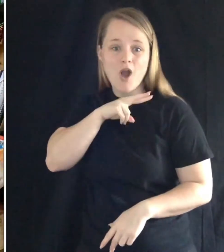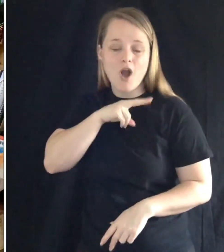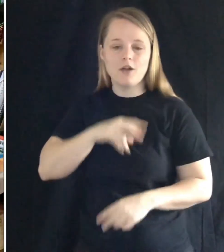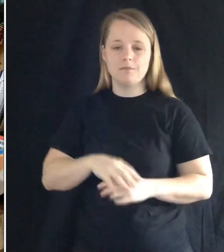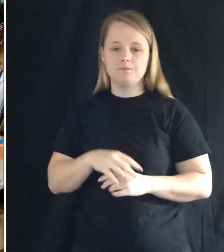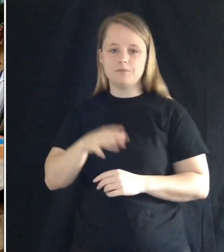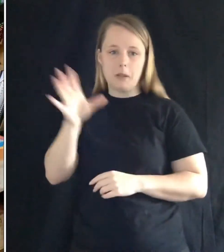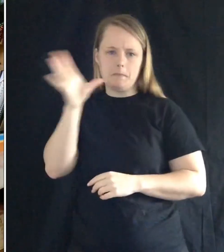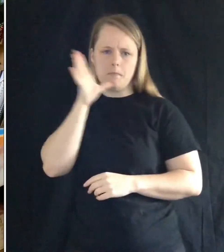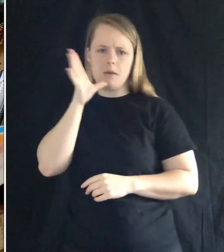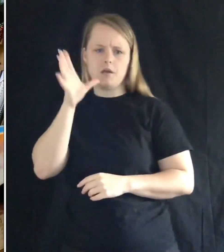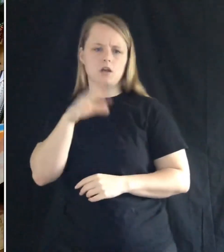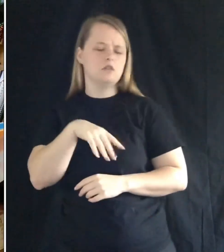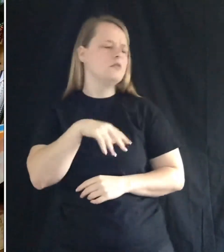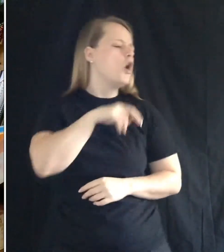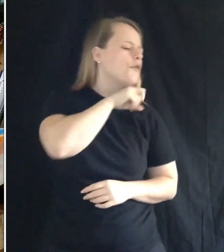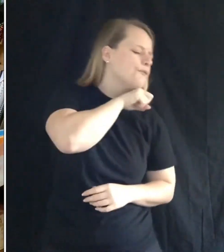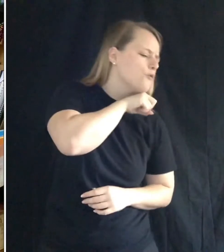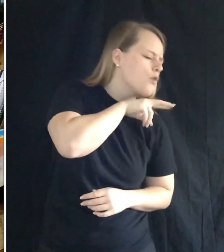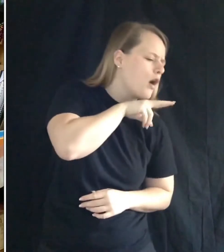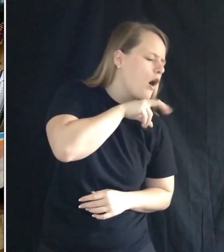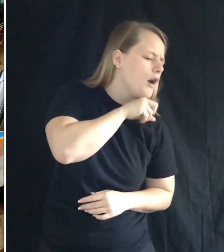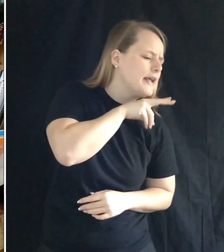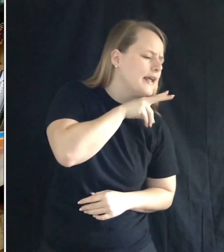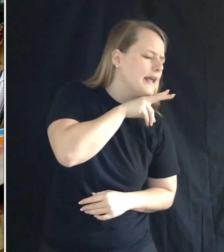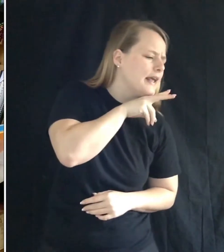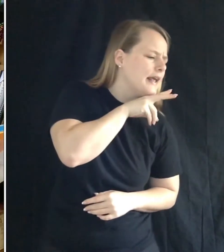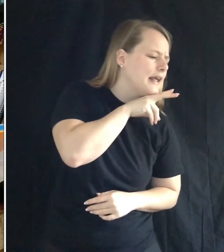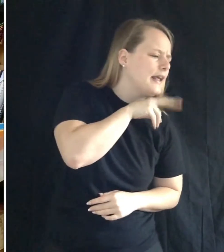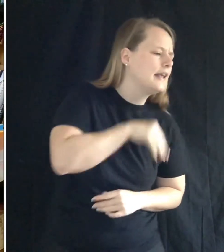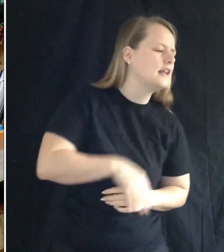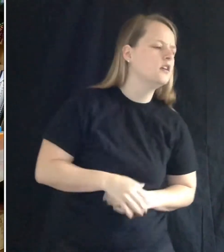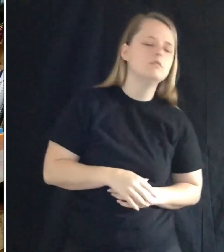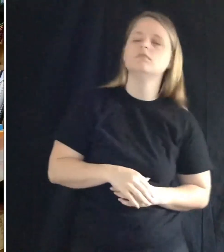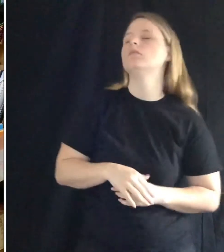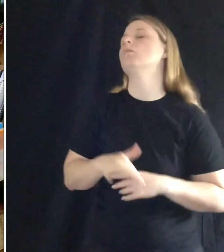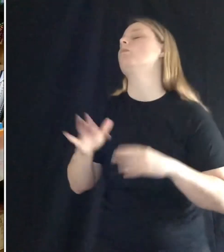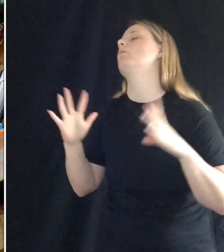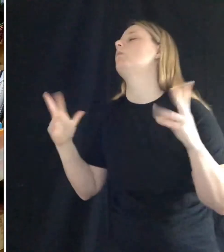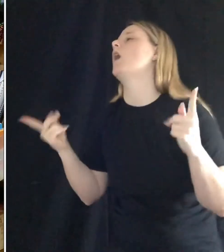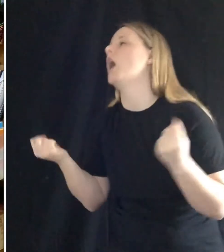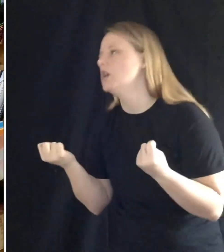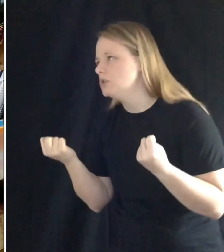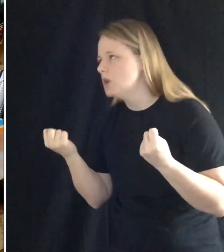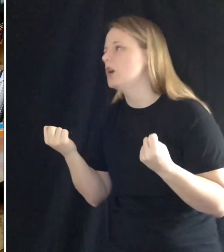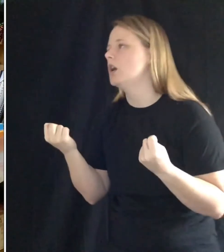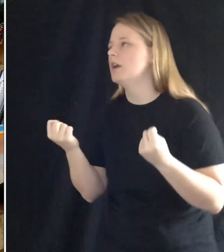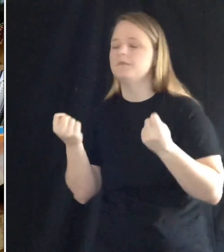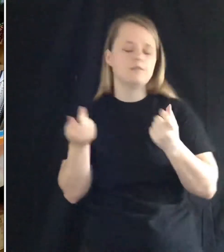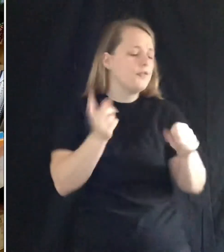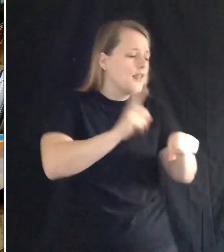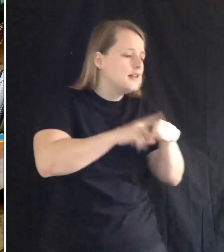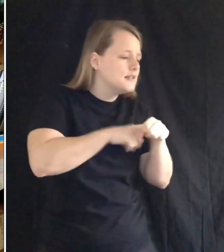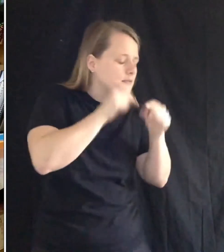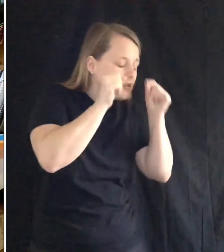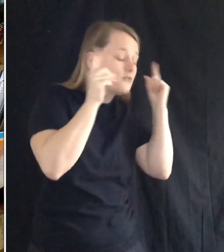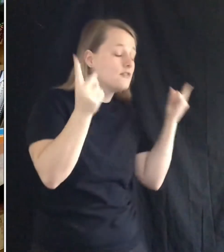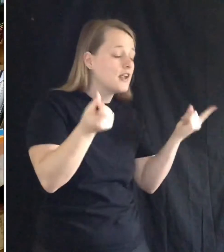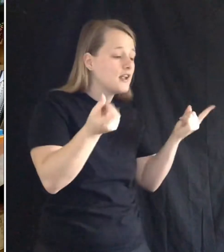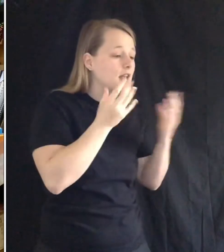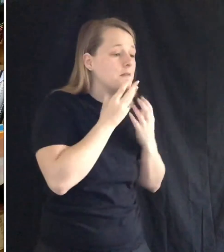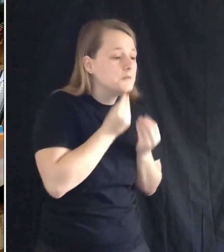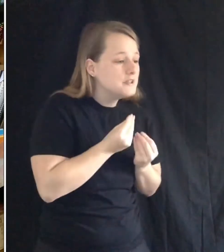Froggy! called his mom. What? It's time to get up, dear.